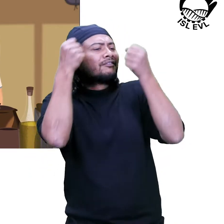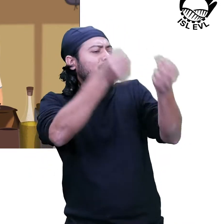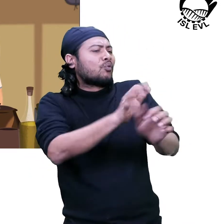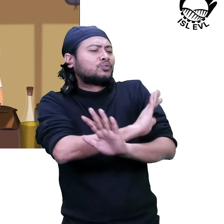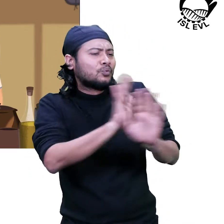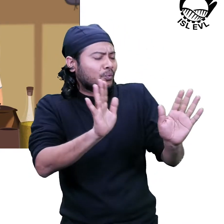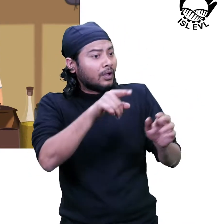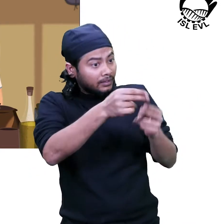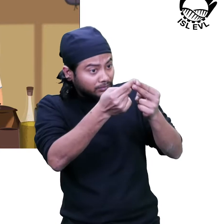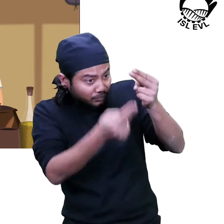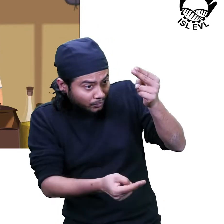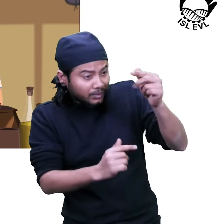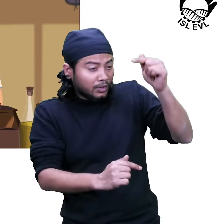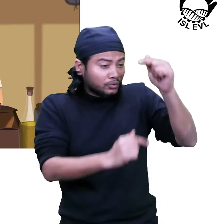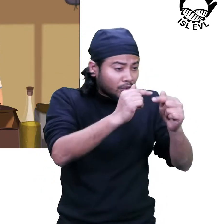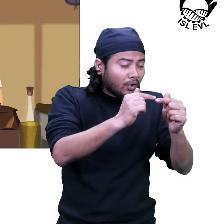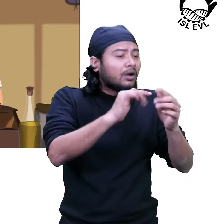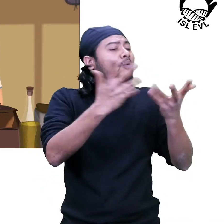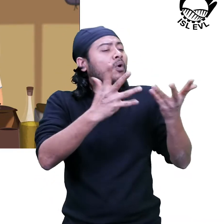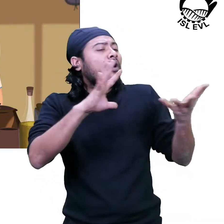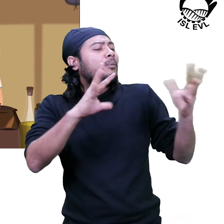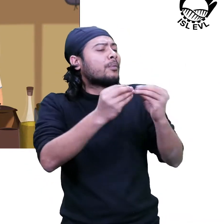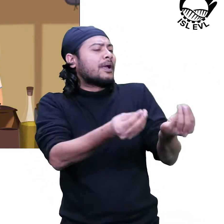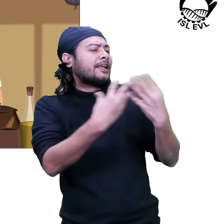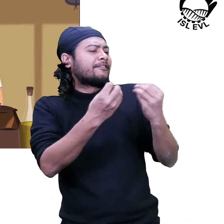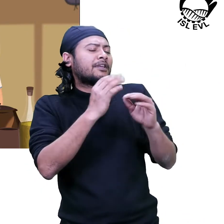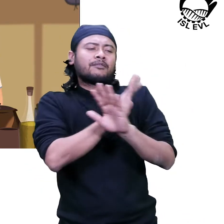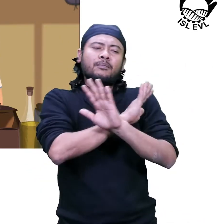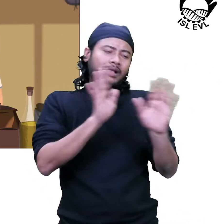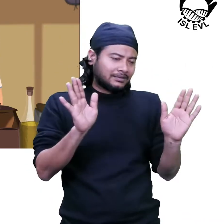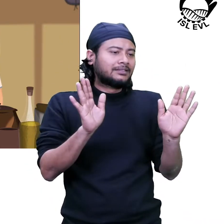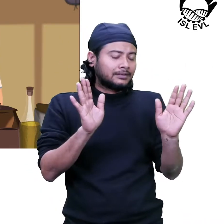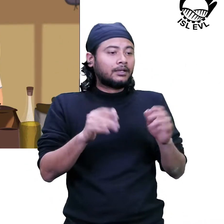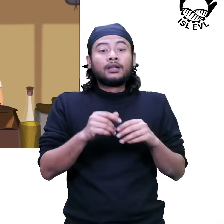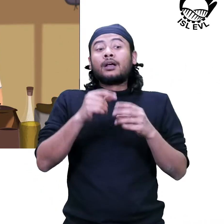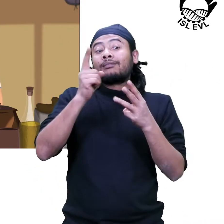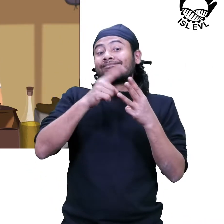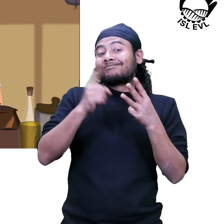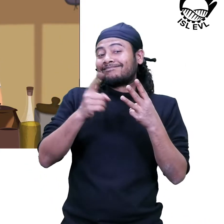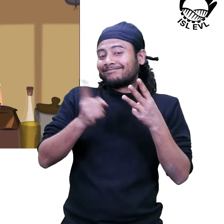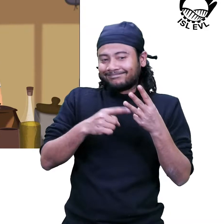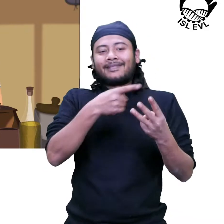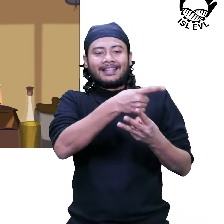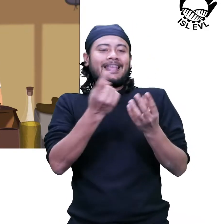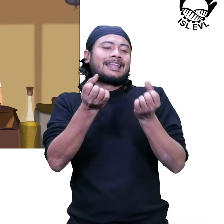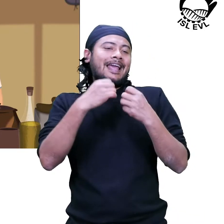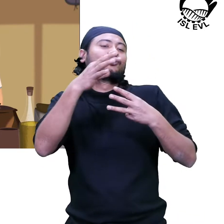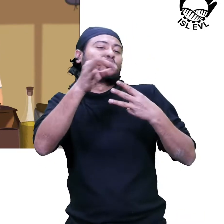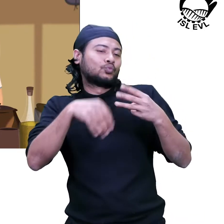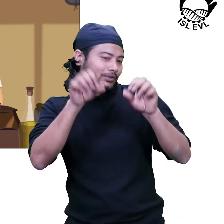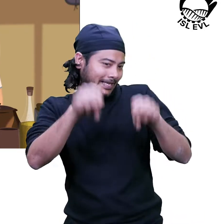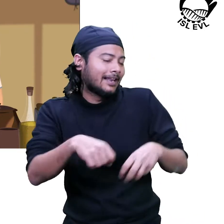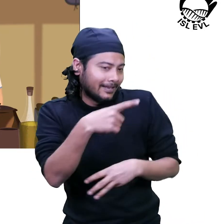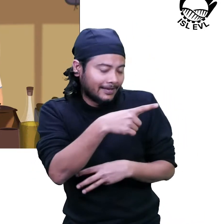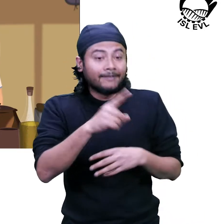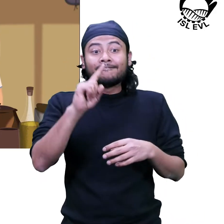how much information they want to share. There are basically three options. The first is, people can